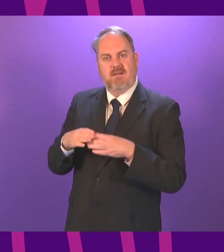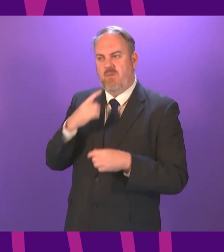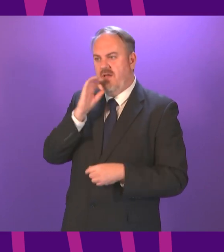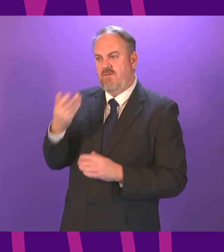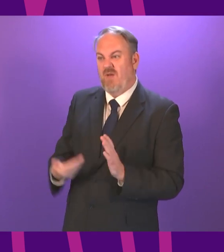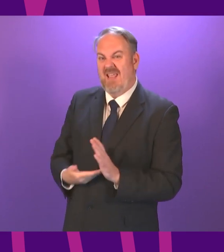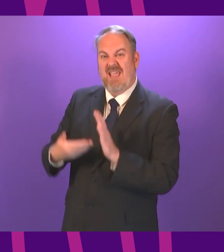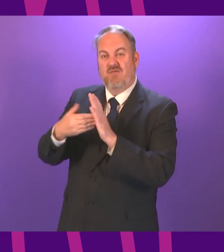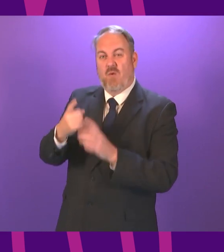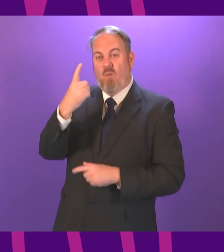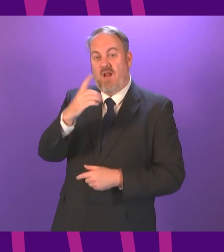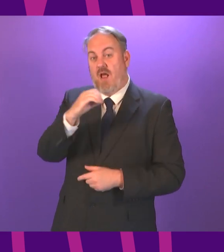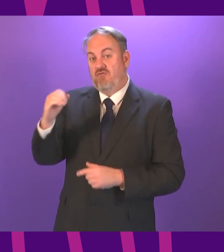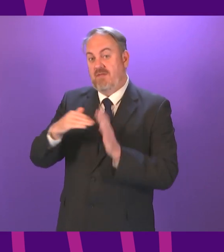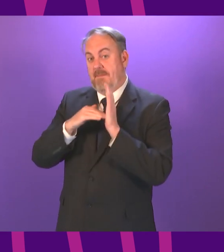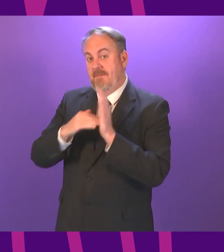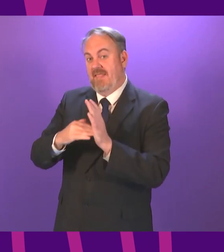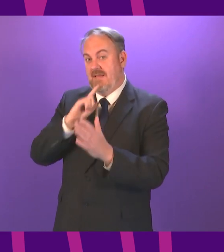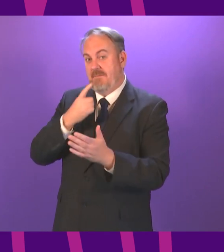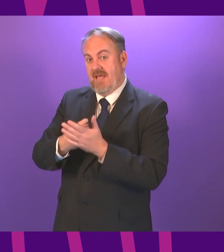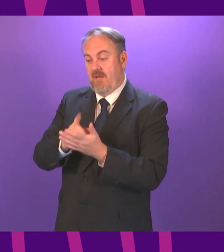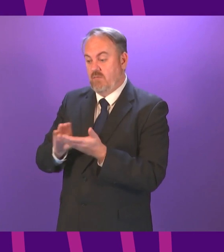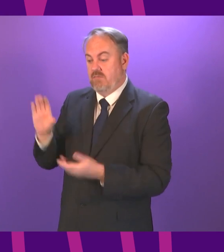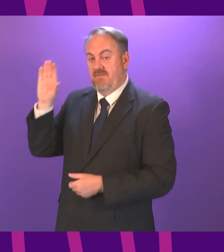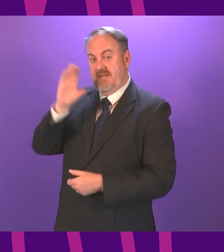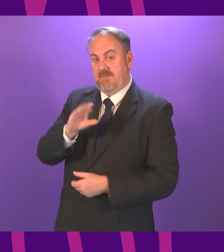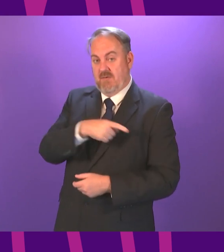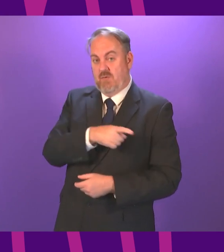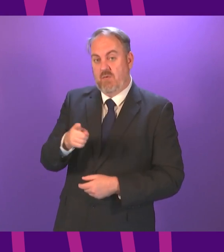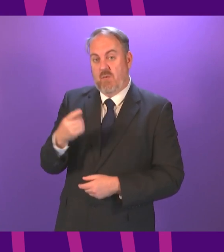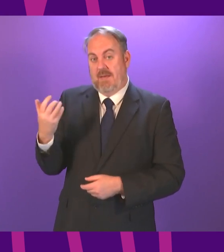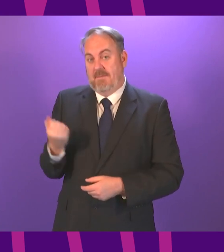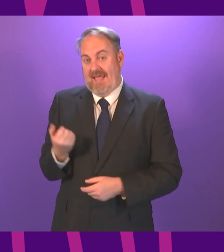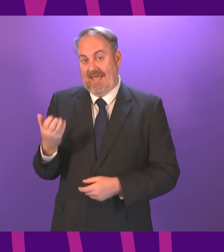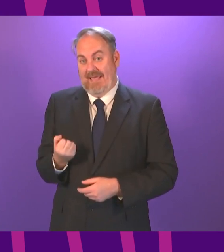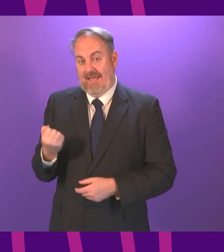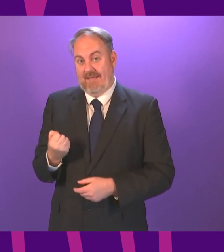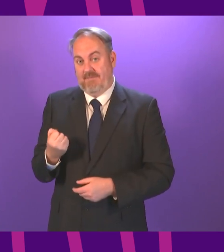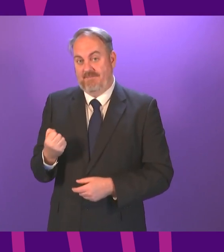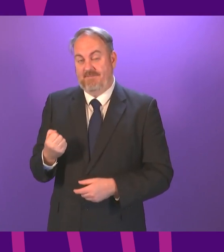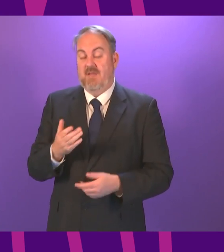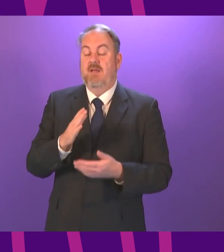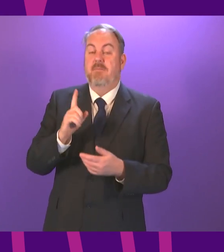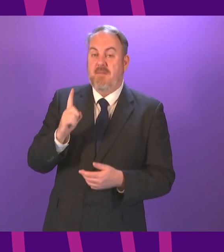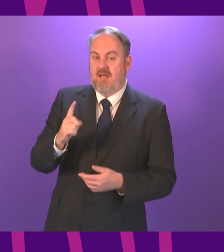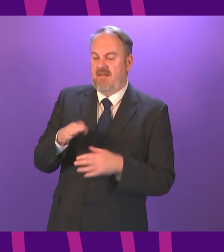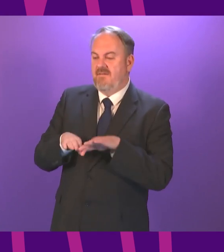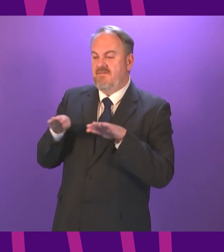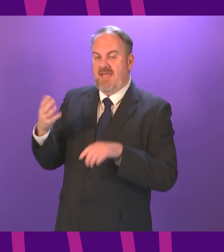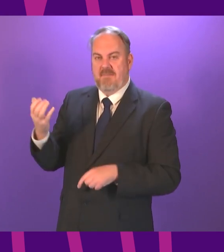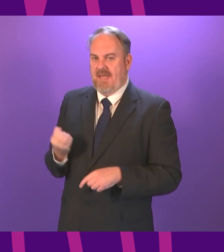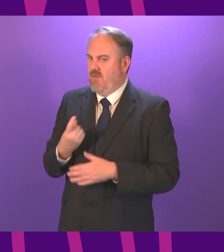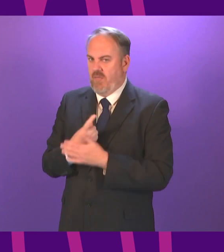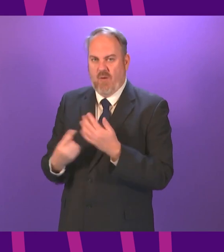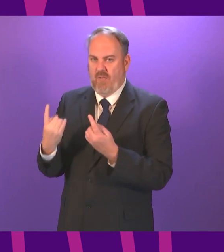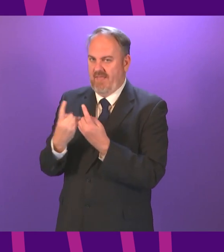additional £100 million investment into public sector pay. But fair pay, as we know, is only part of the story. We also need to